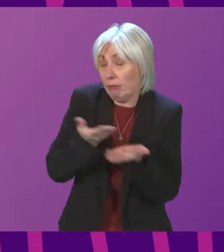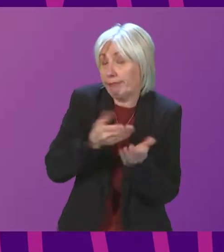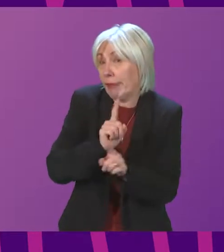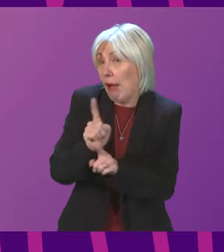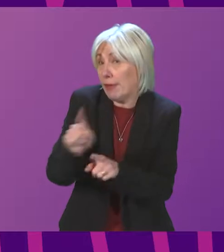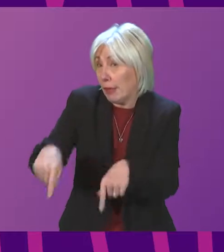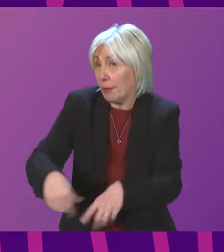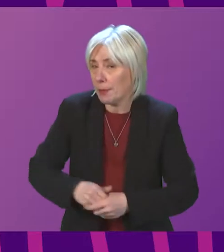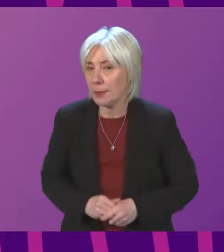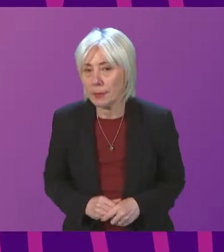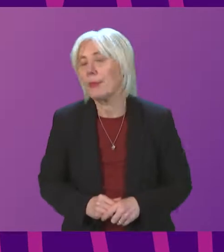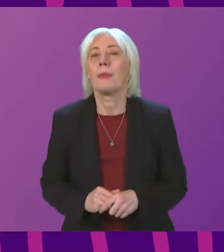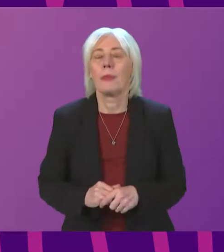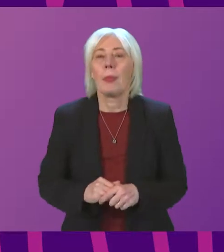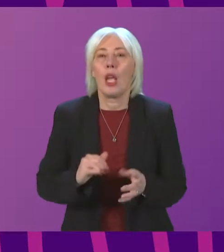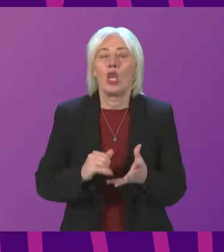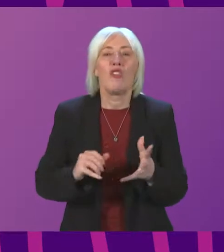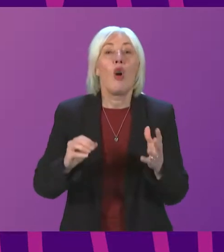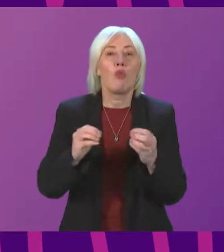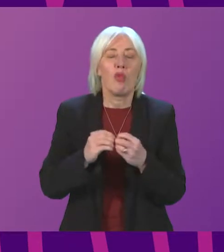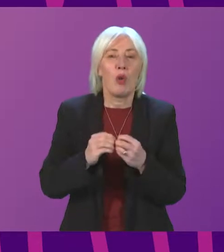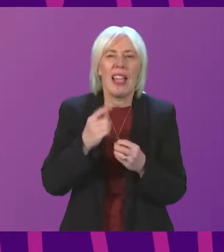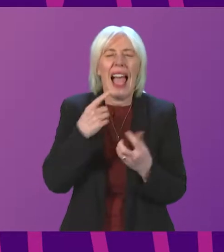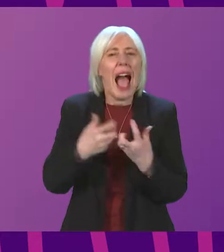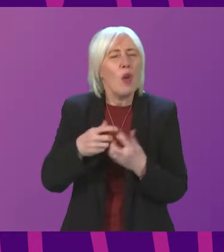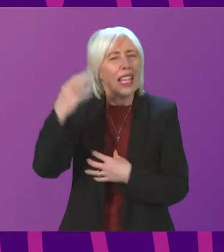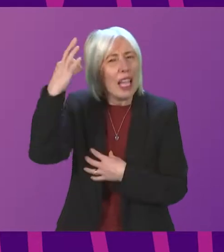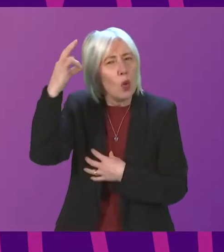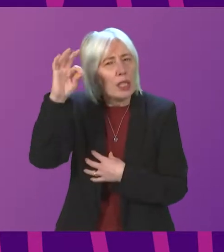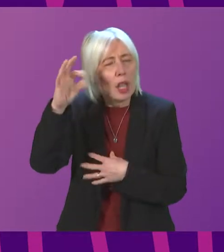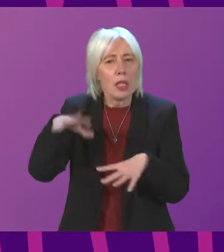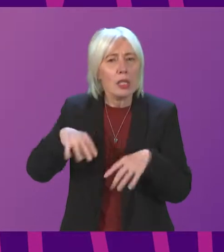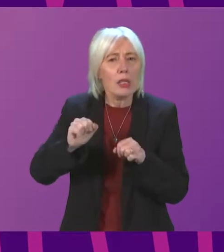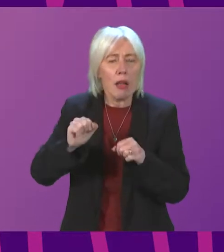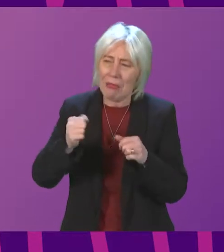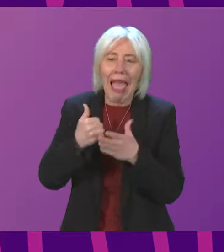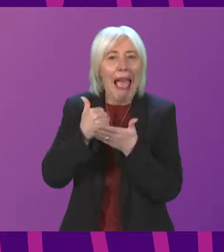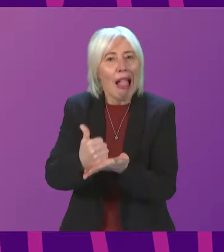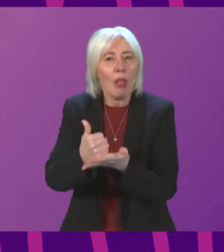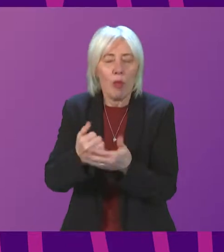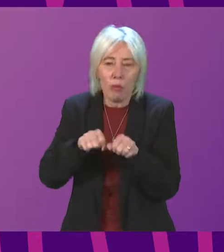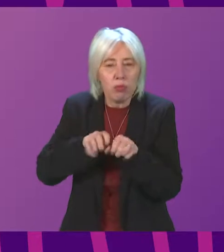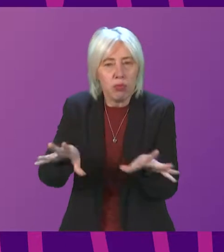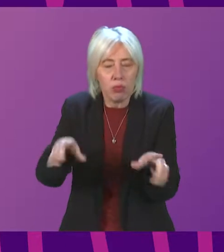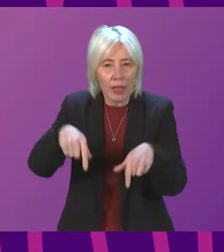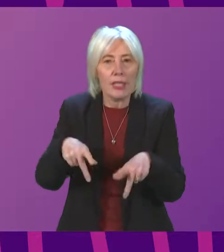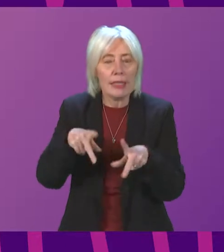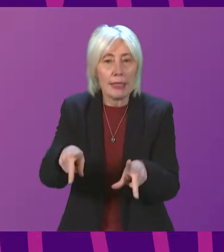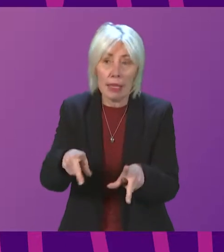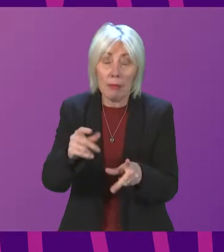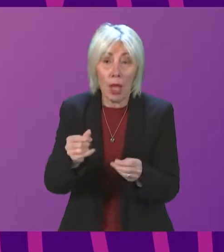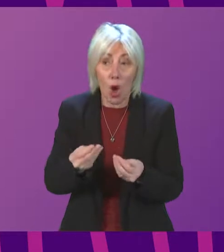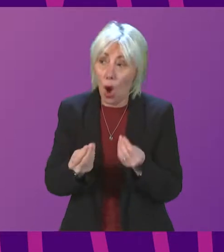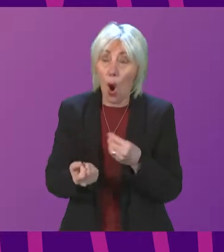Thank you, Presiding Officer. Can I ask the Minister how local authorities can help in the implementation of this scheme, which has the potential to offer life-changing